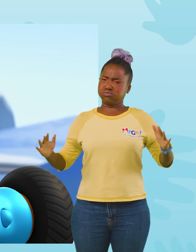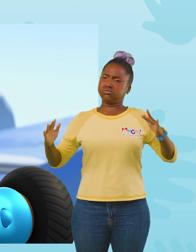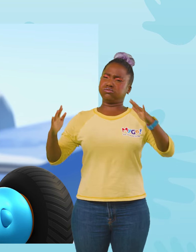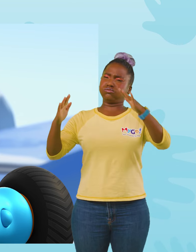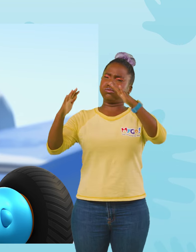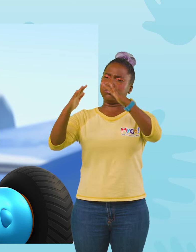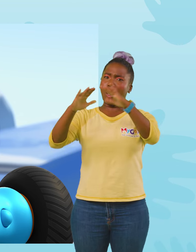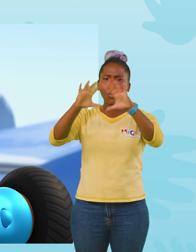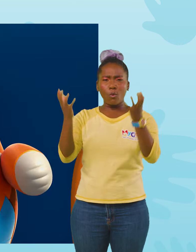world?